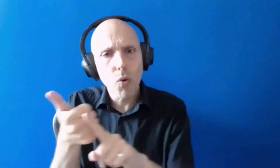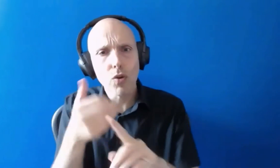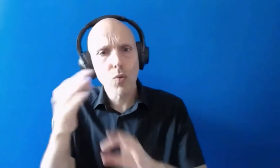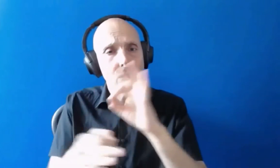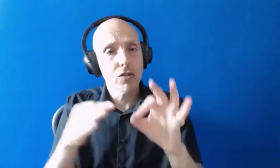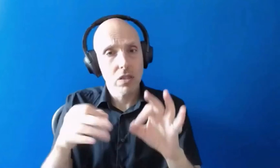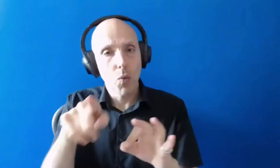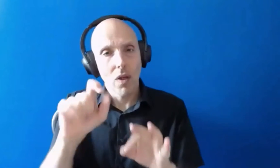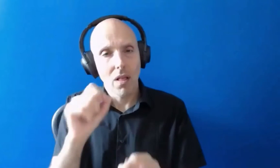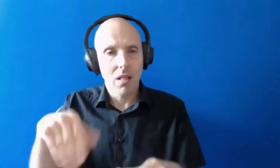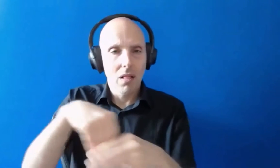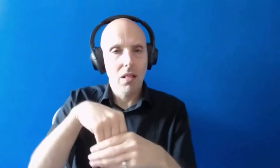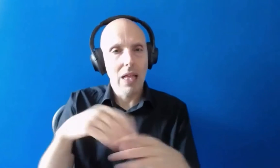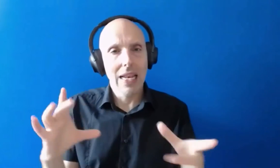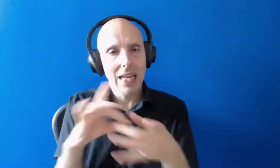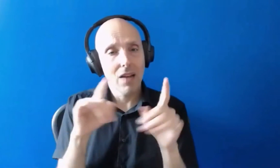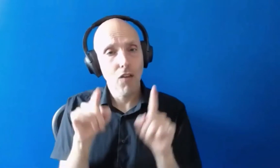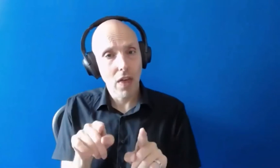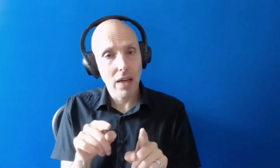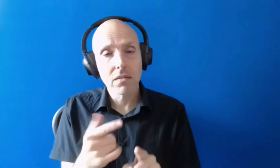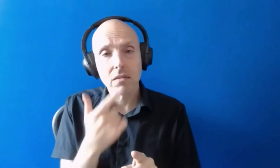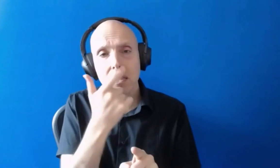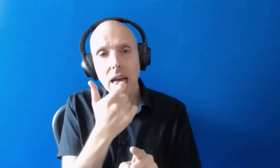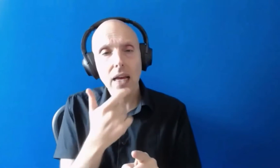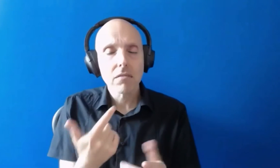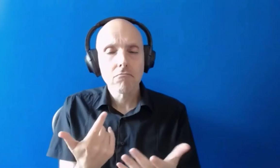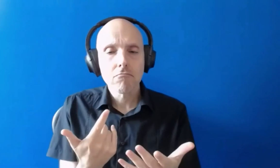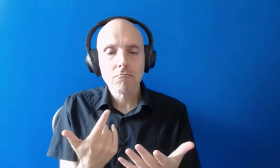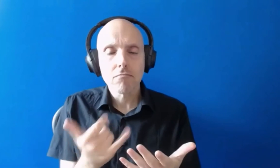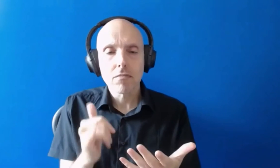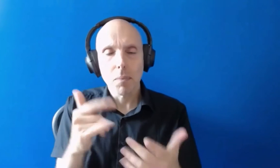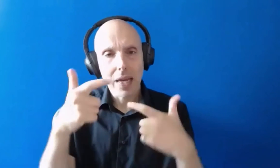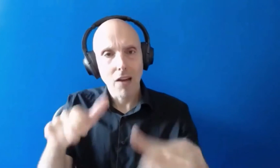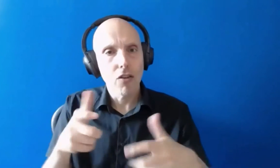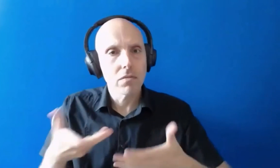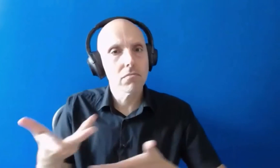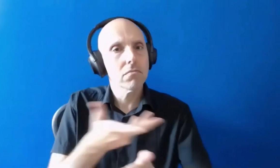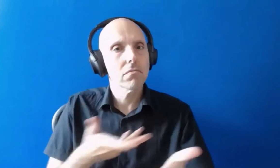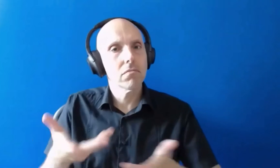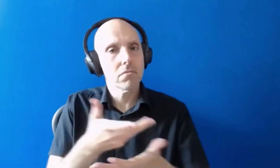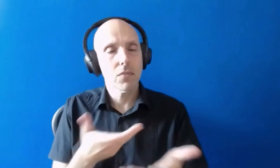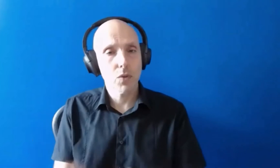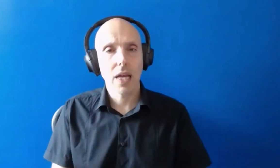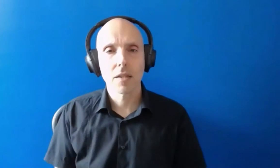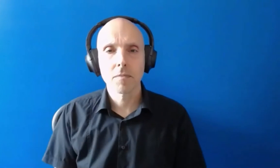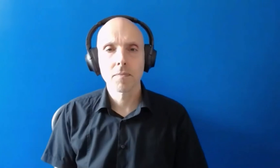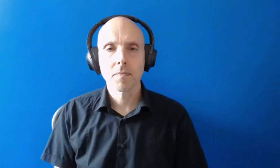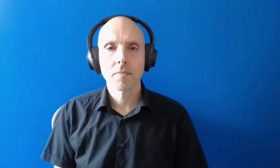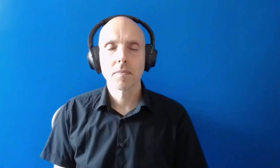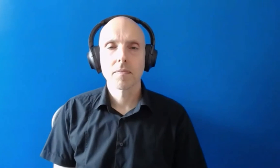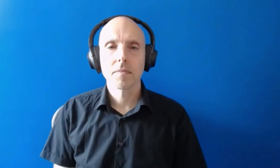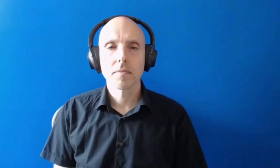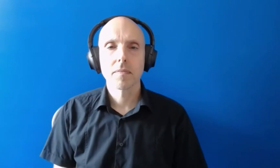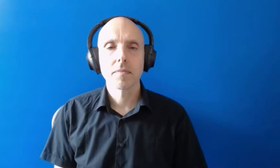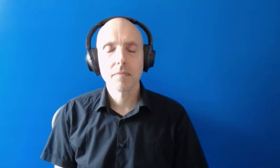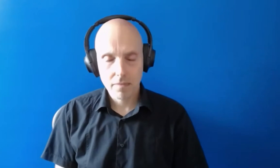that as well so it'll be a place for you to to come together and perhaps continue the discussions that we've had today so i would